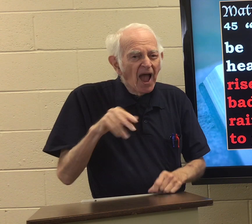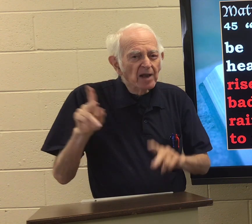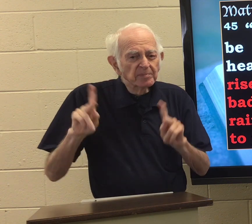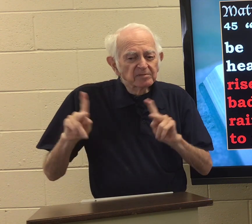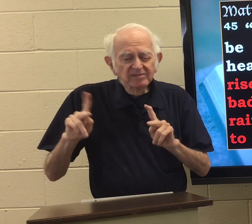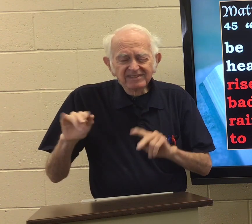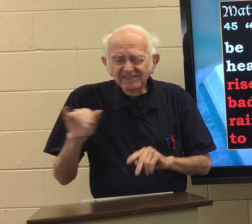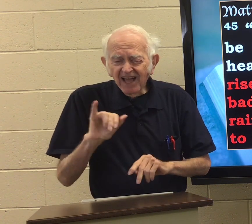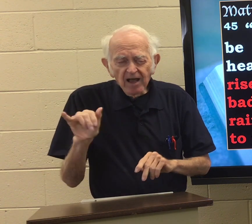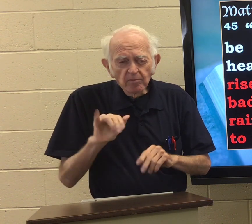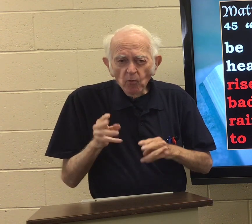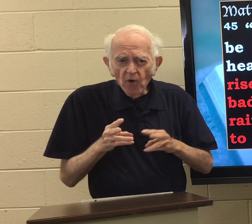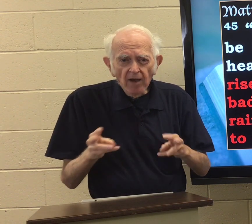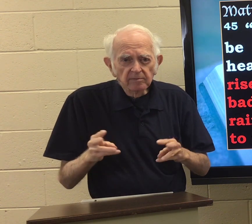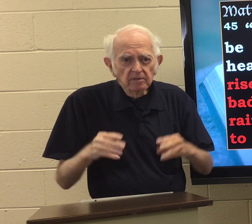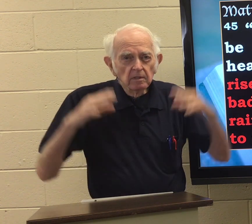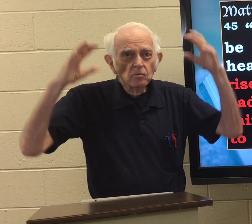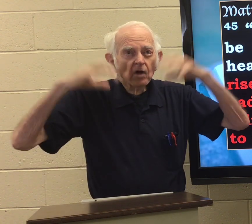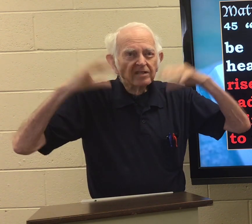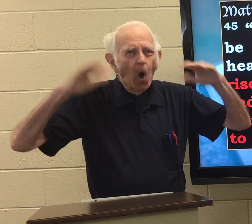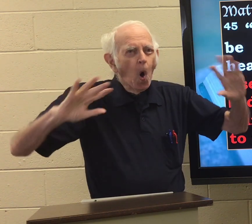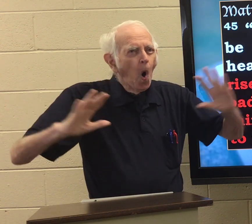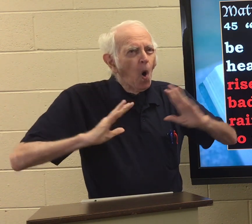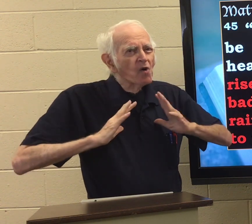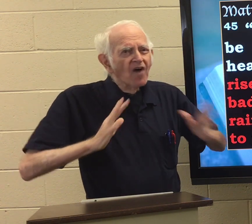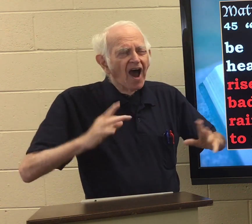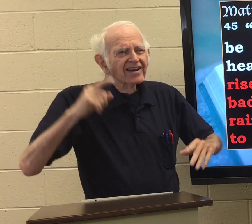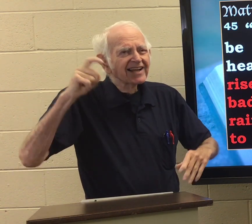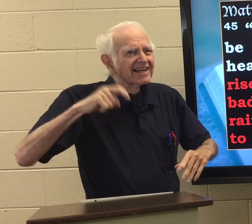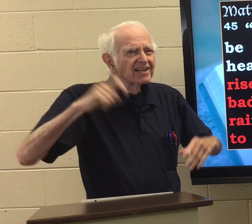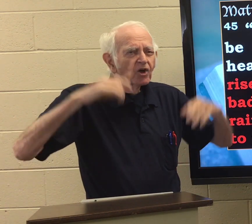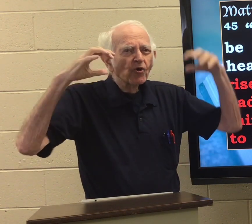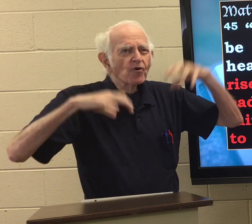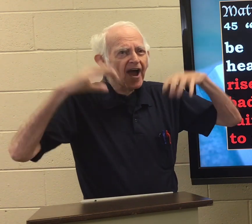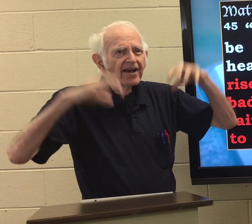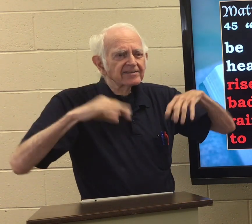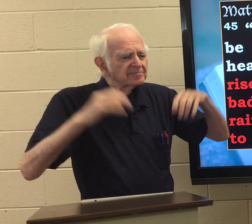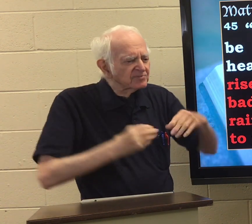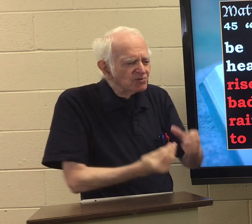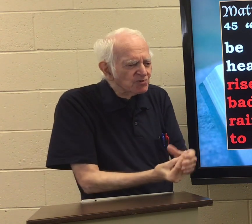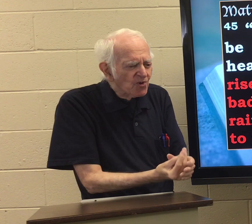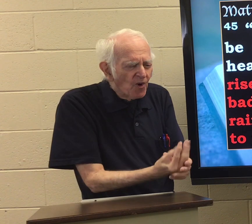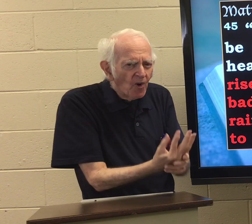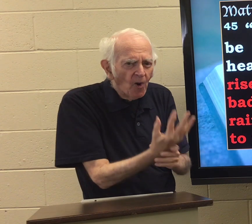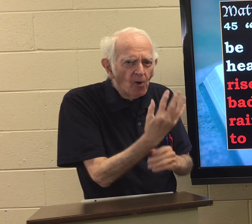The bad people are the same way. The rain, oh, it's fine. We need the rain to grow.